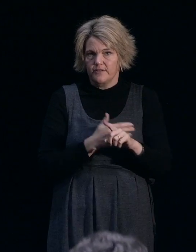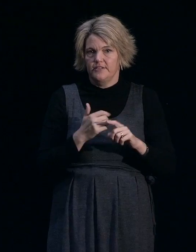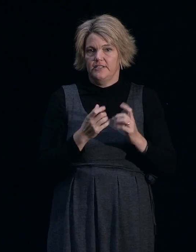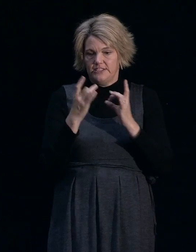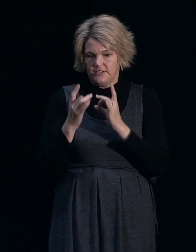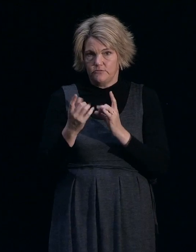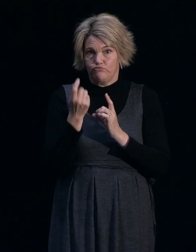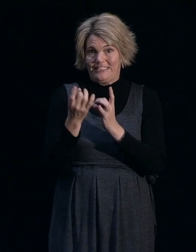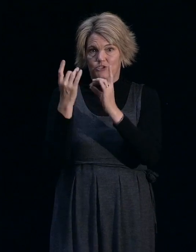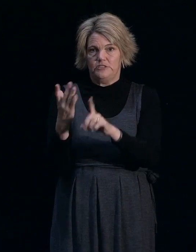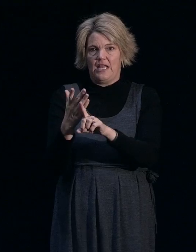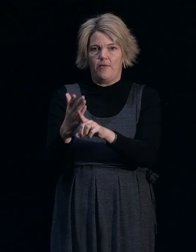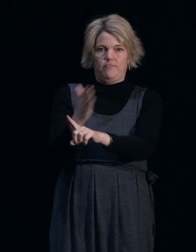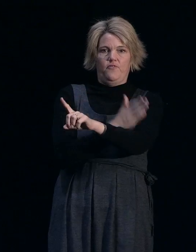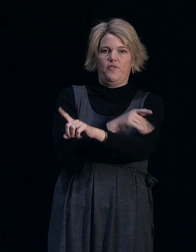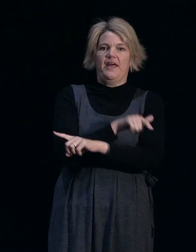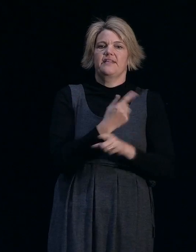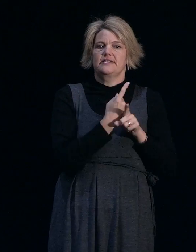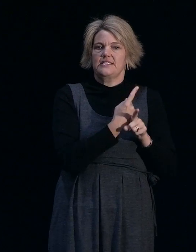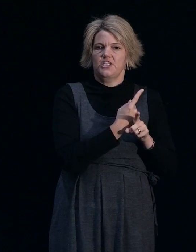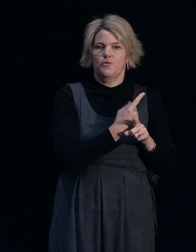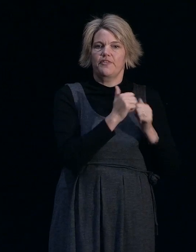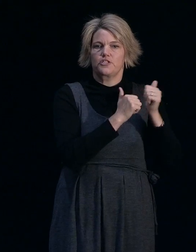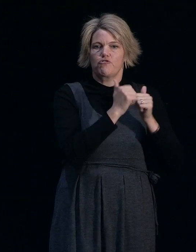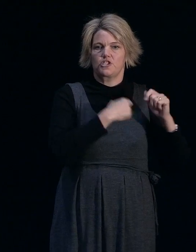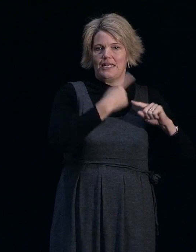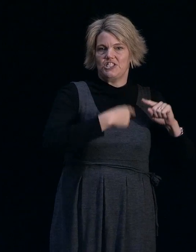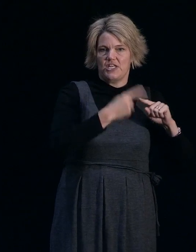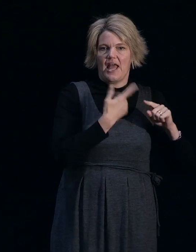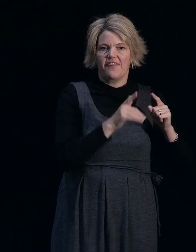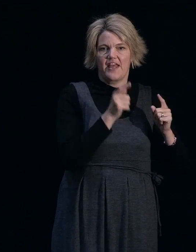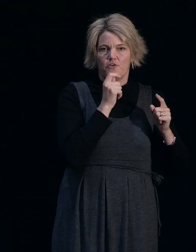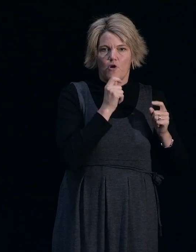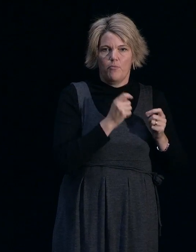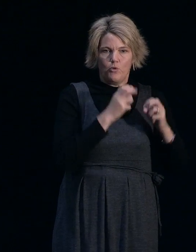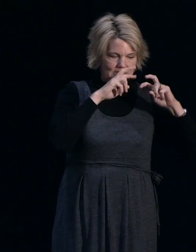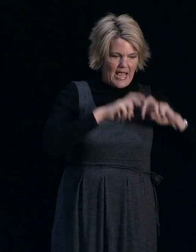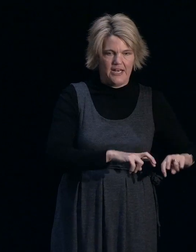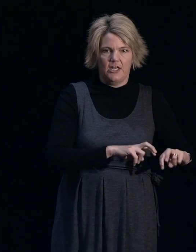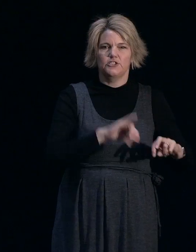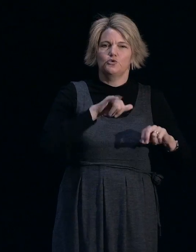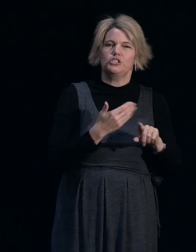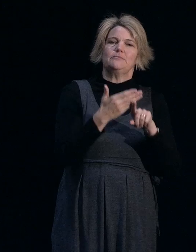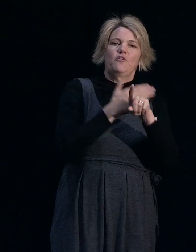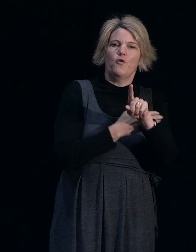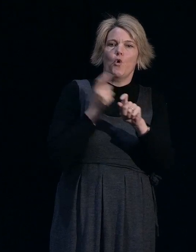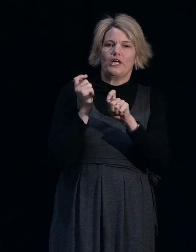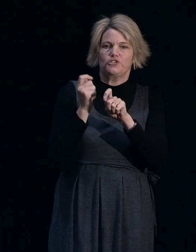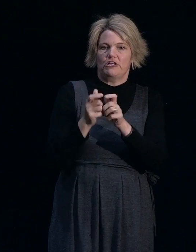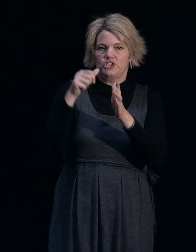with the structural engineer and that report is analysed. So it's just before the construction starts for us.